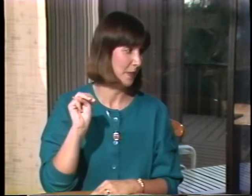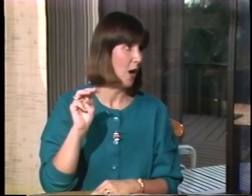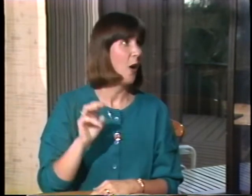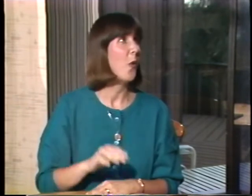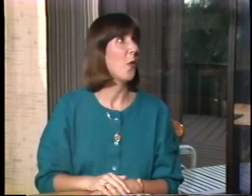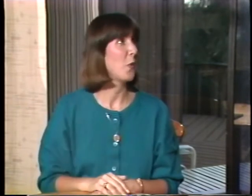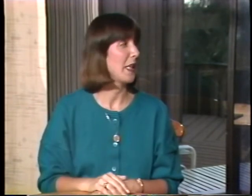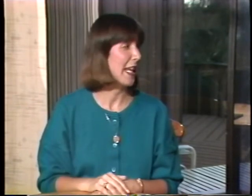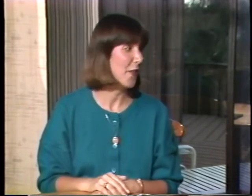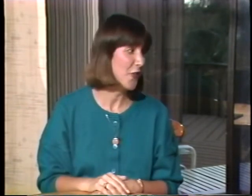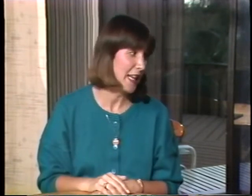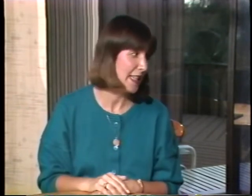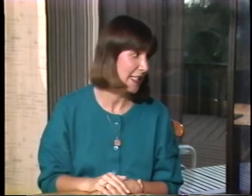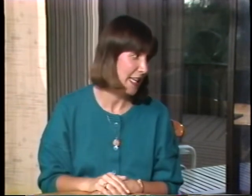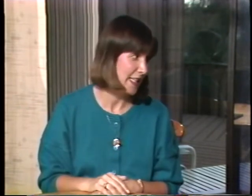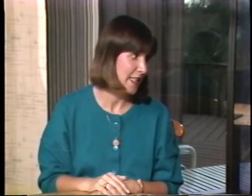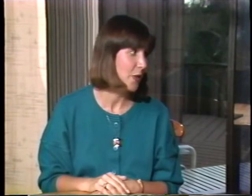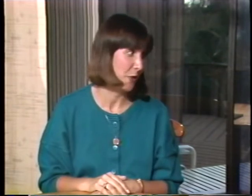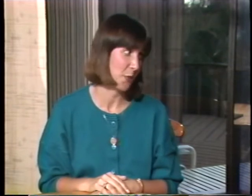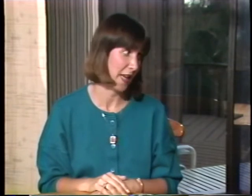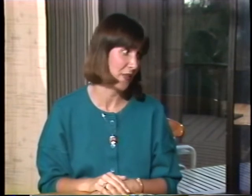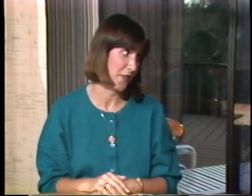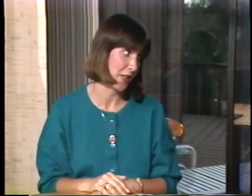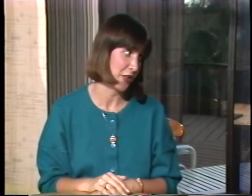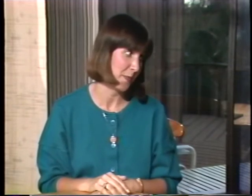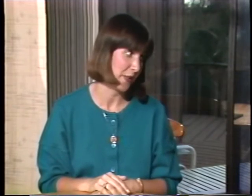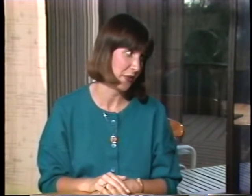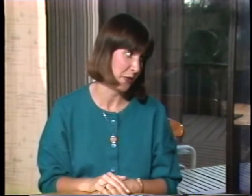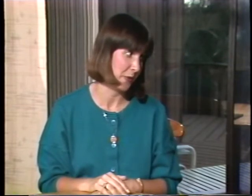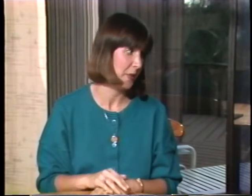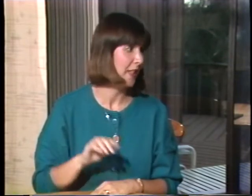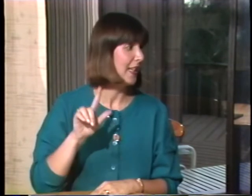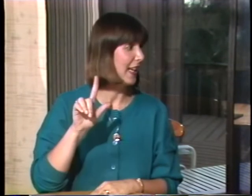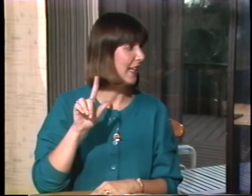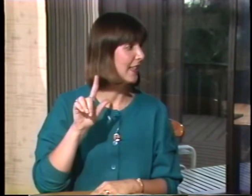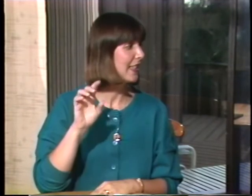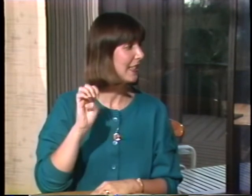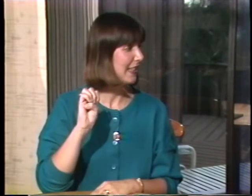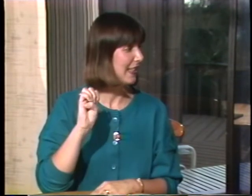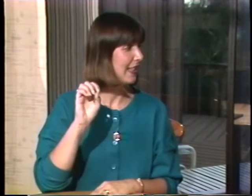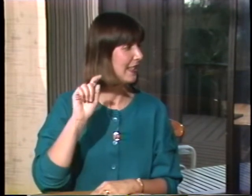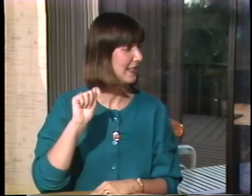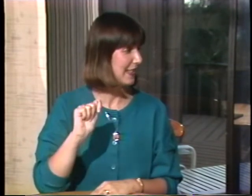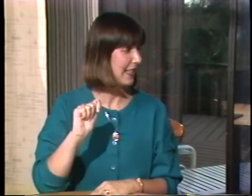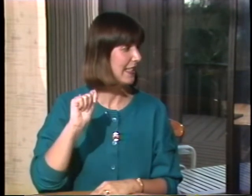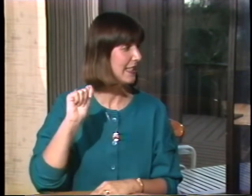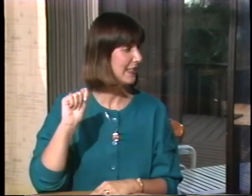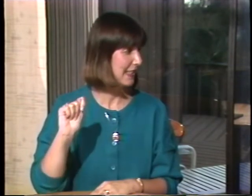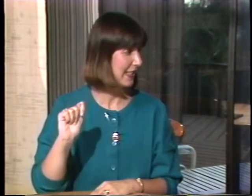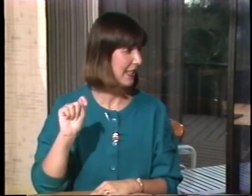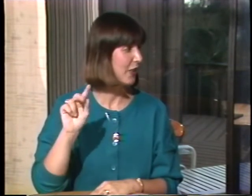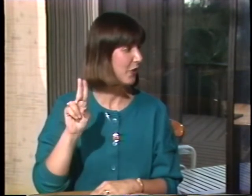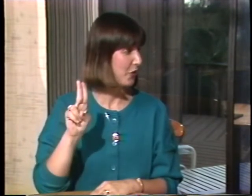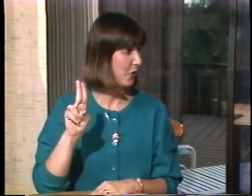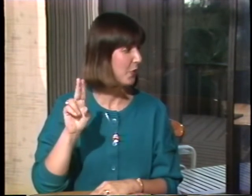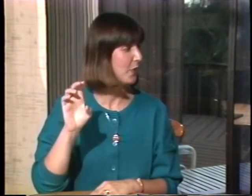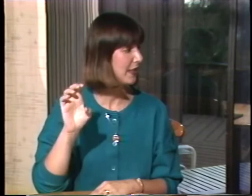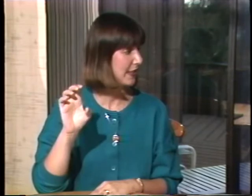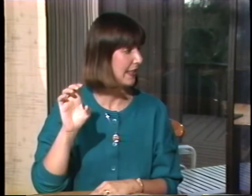When we can't forget the lettuce, which we have to fingerspell too. L-E-T-T-U-C